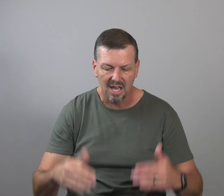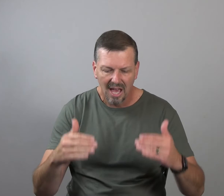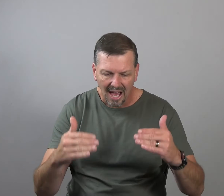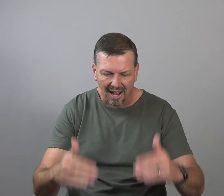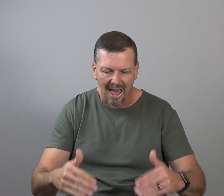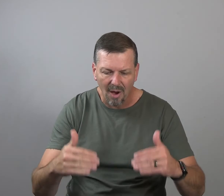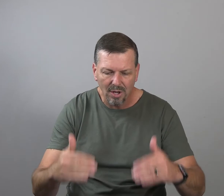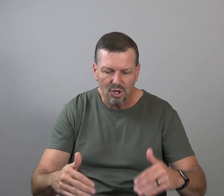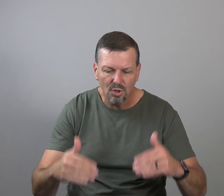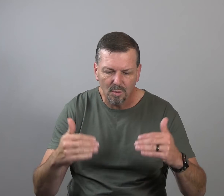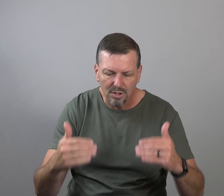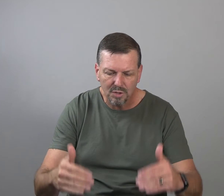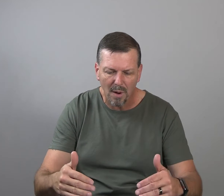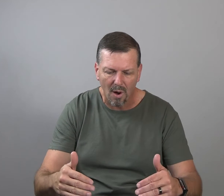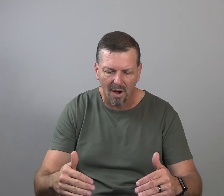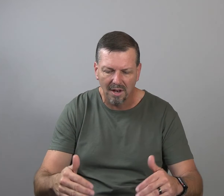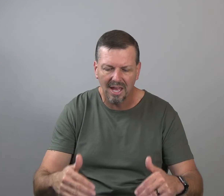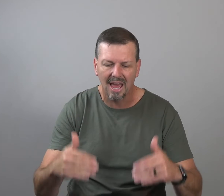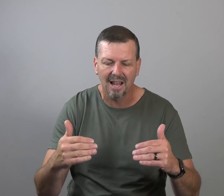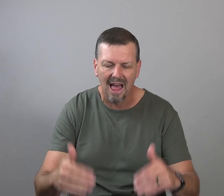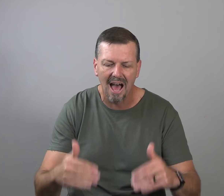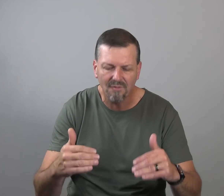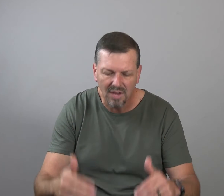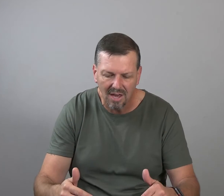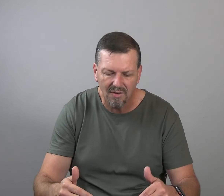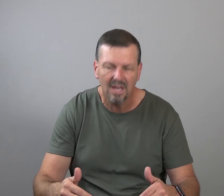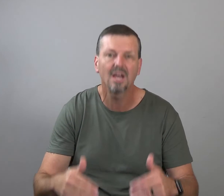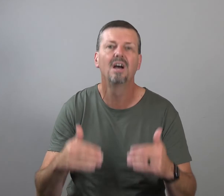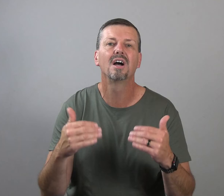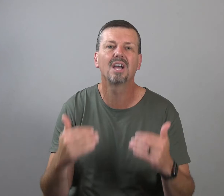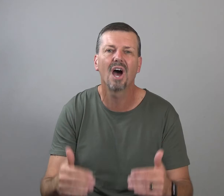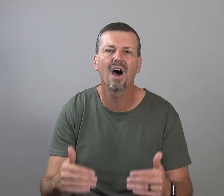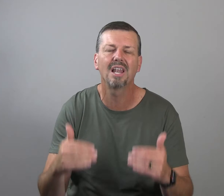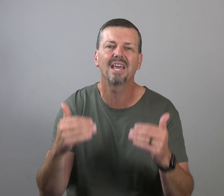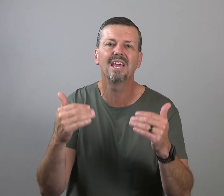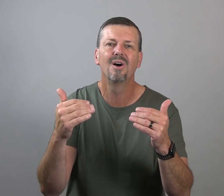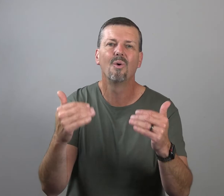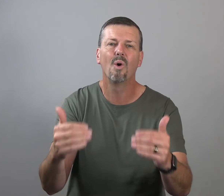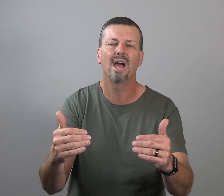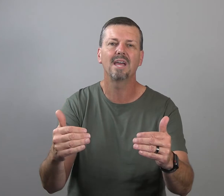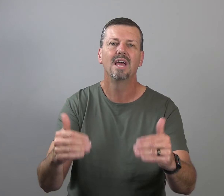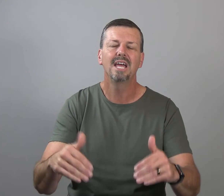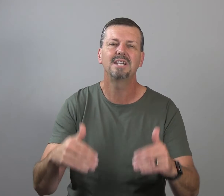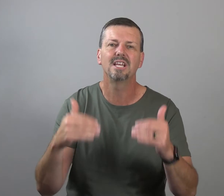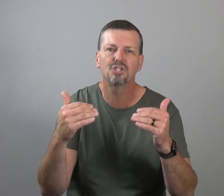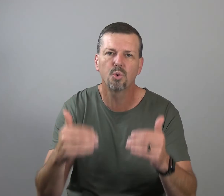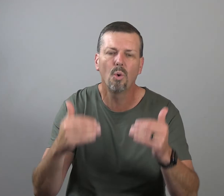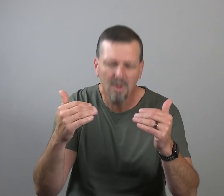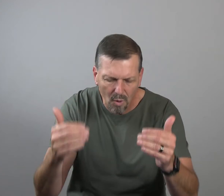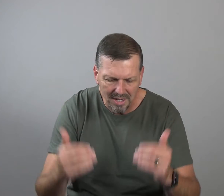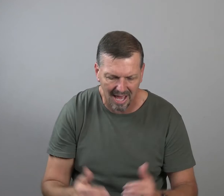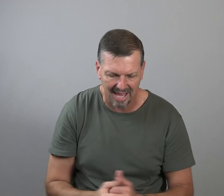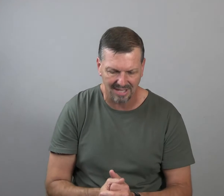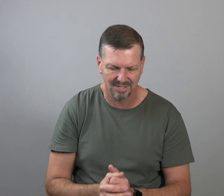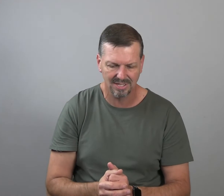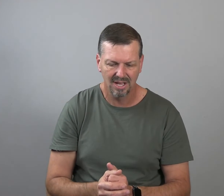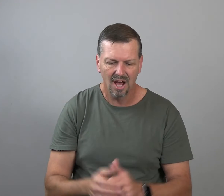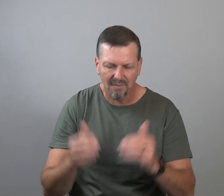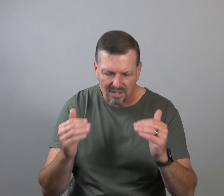allowing you to respond in a life-giving godly way. It takes 21 days of